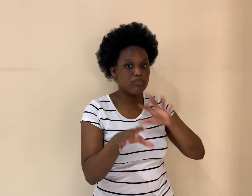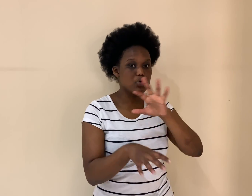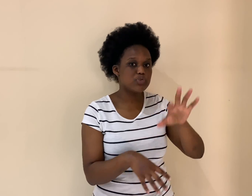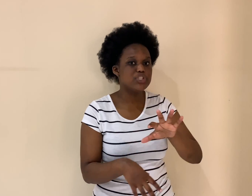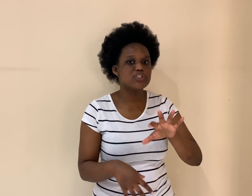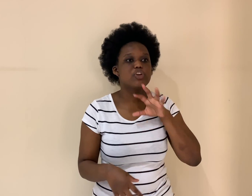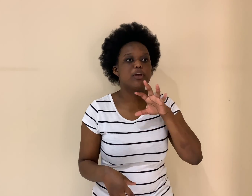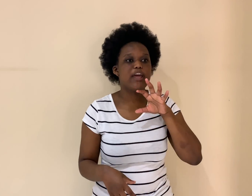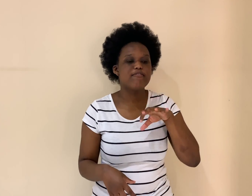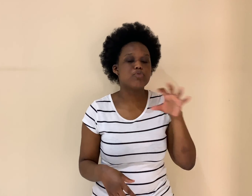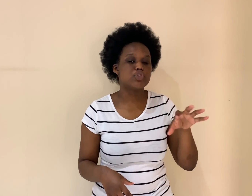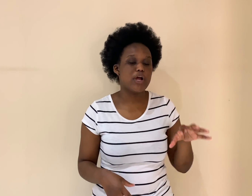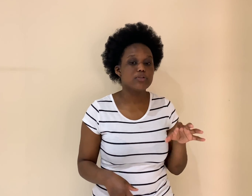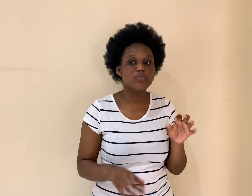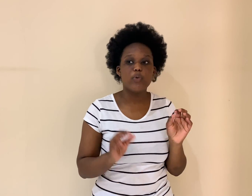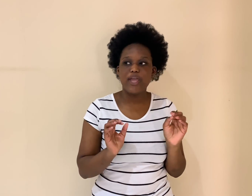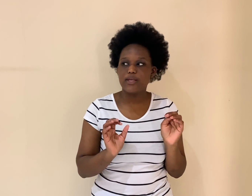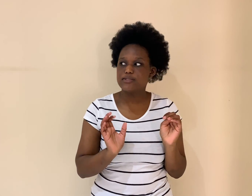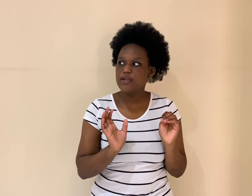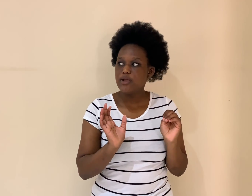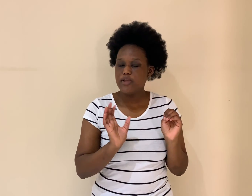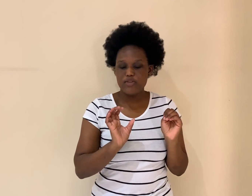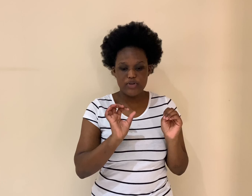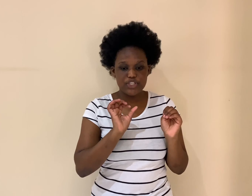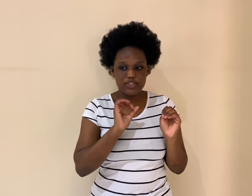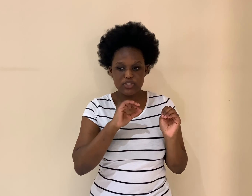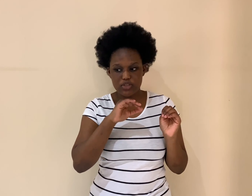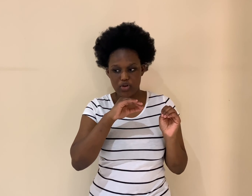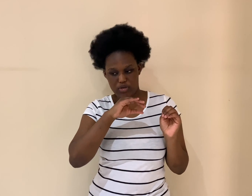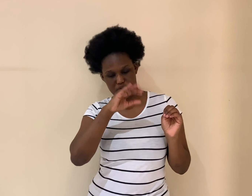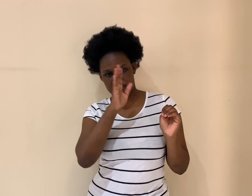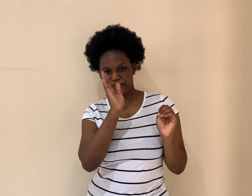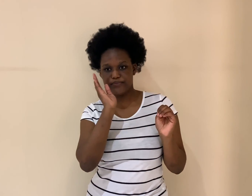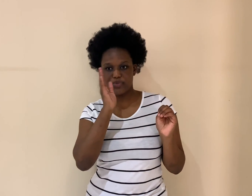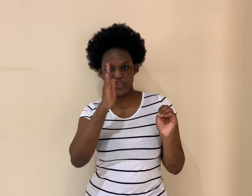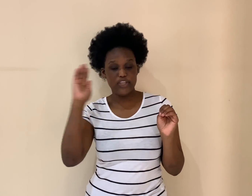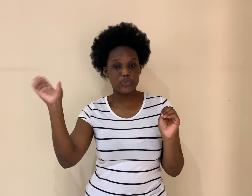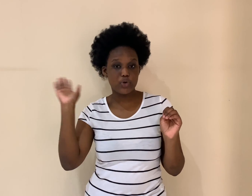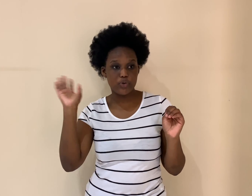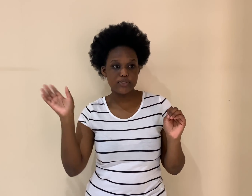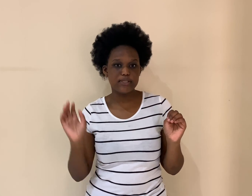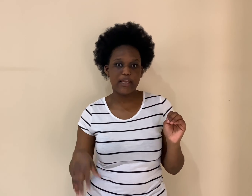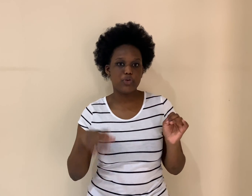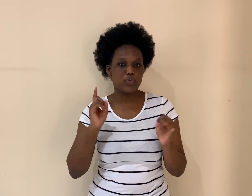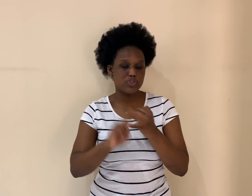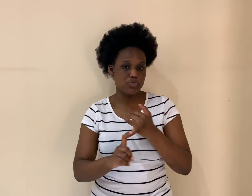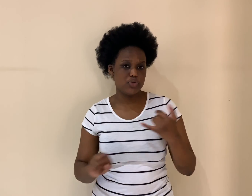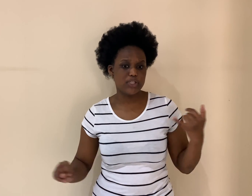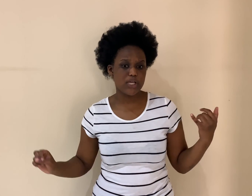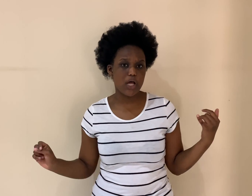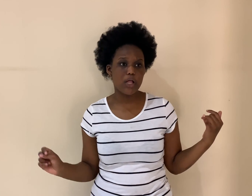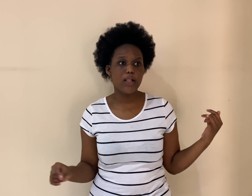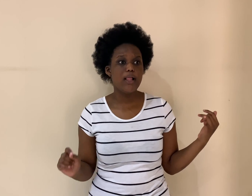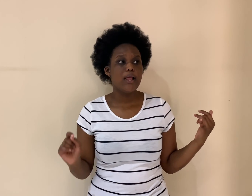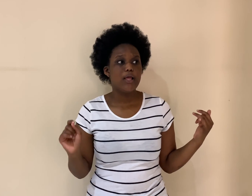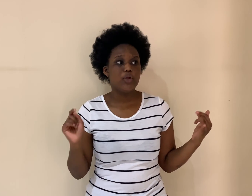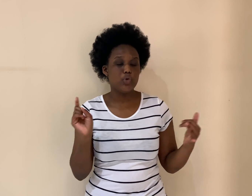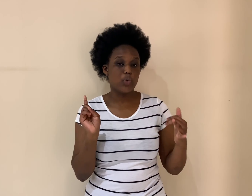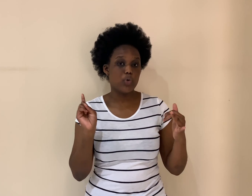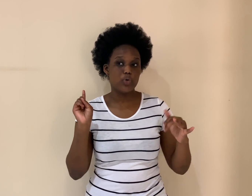Those regions are going to have more droughts. Whereas, regions on the East Coast, like, your KwaZumi Natao, ,